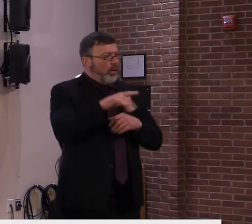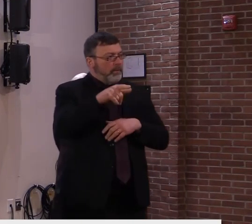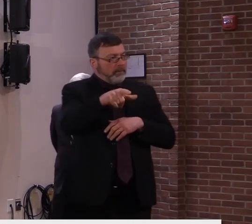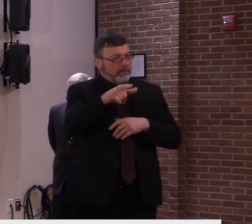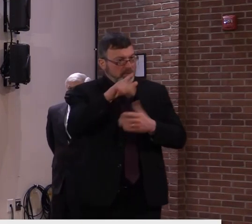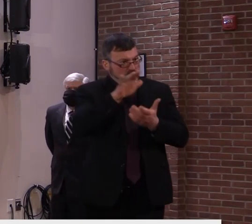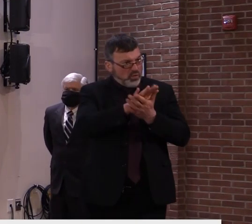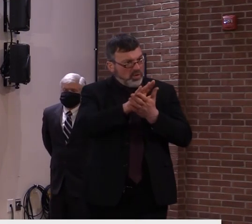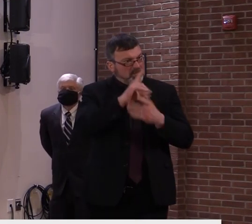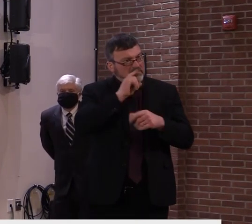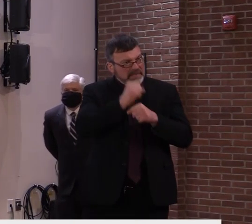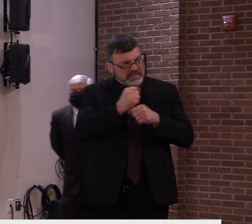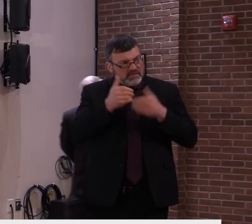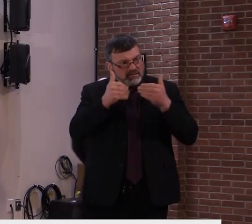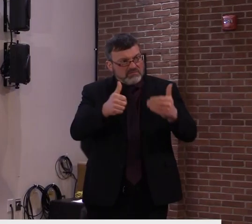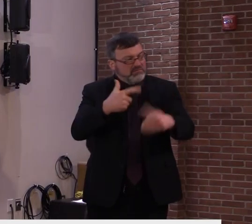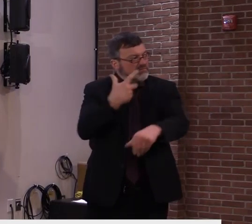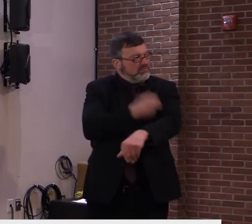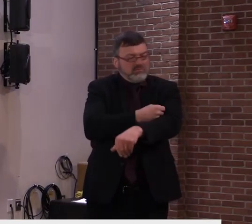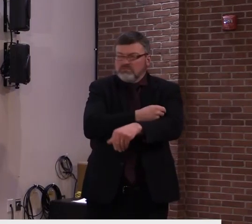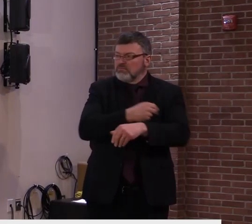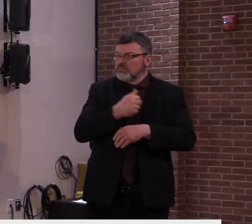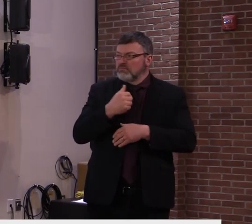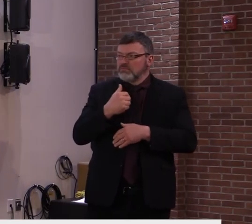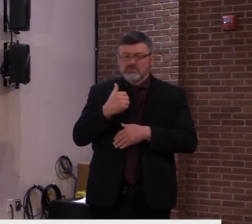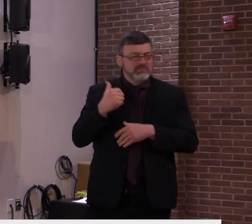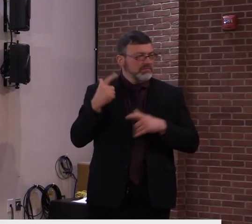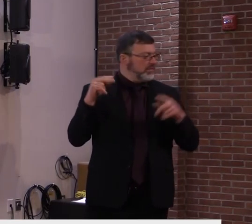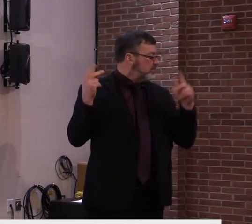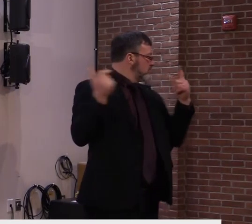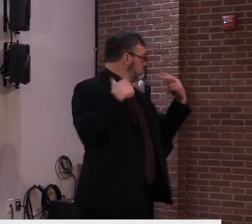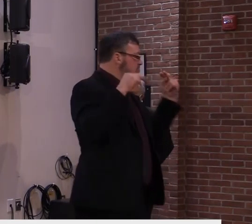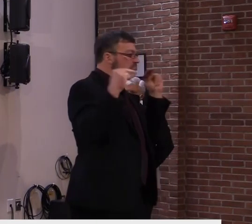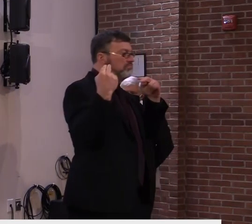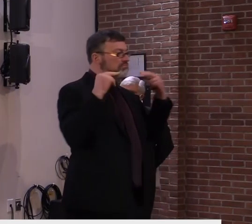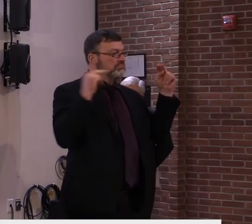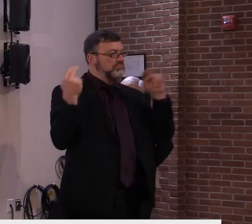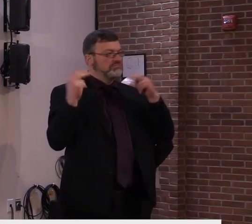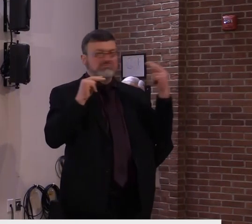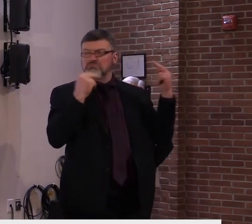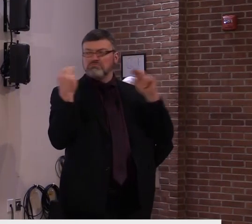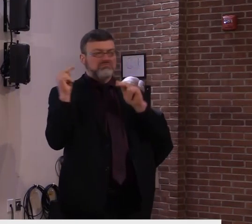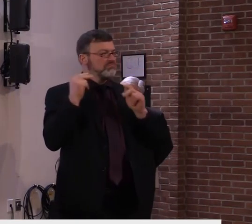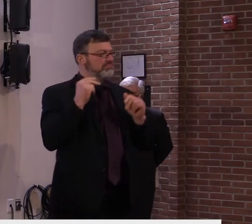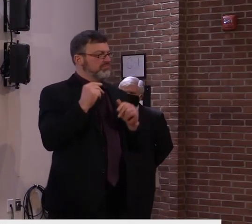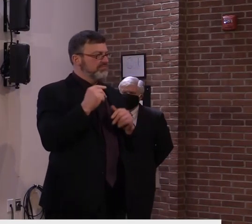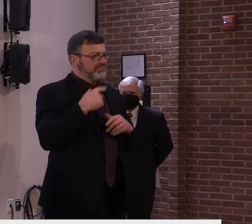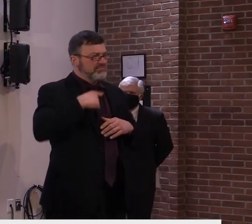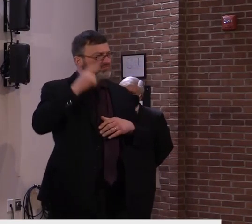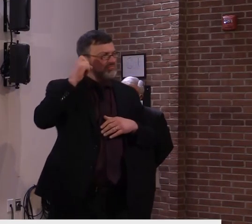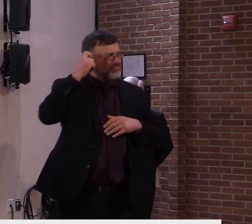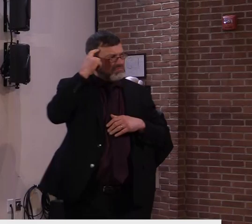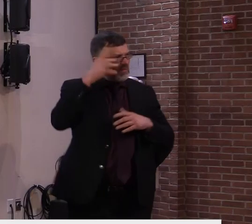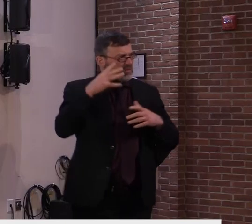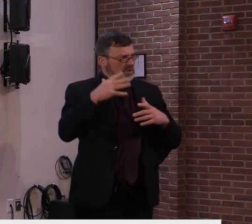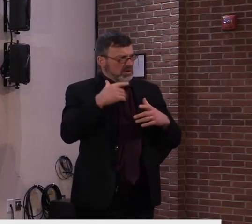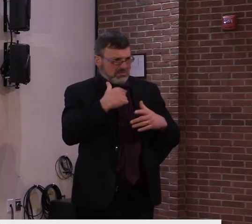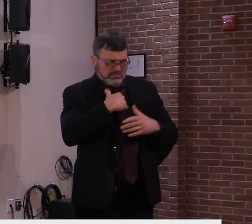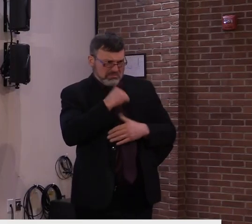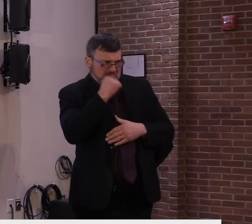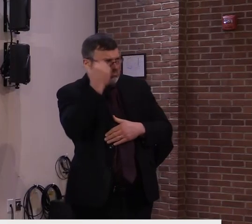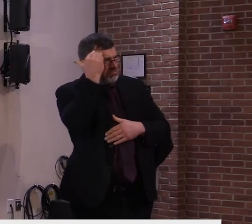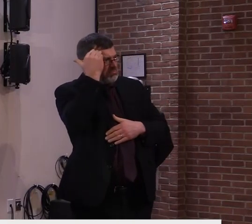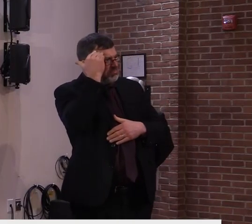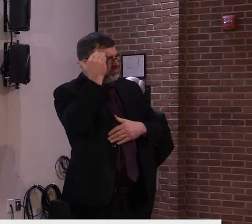This would be news to us, Lisa, but I'd ask Secretary French if he has any knowledge of